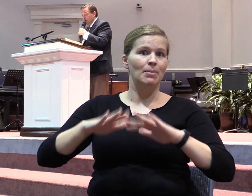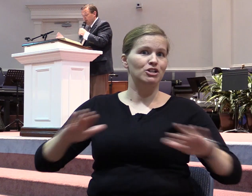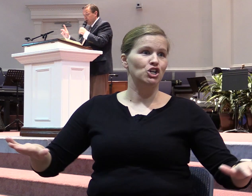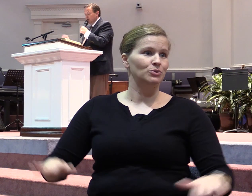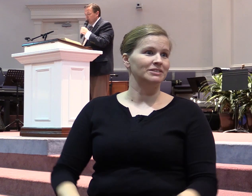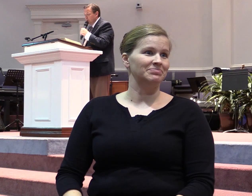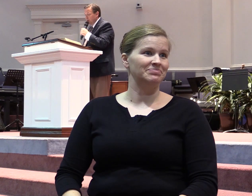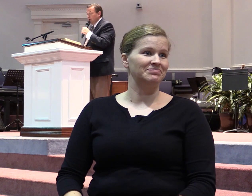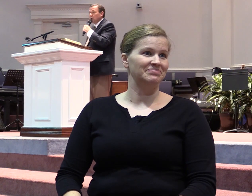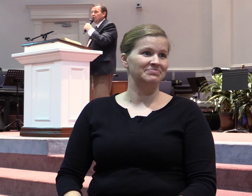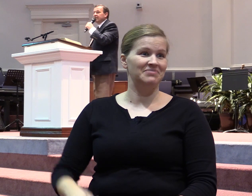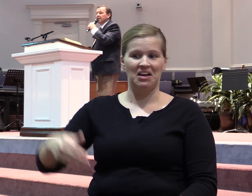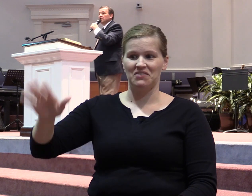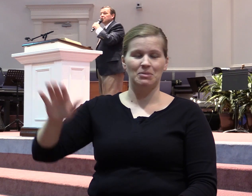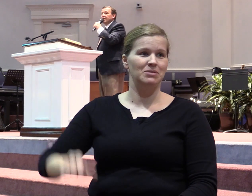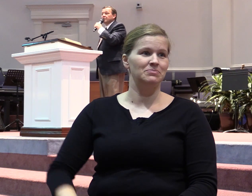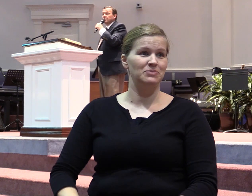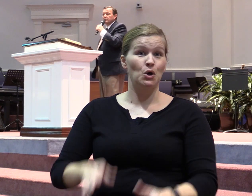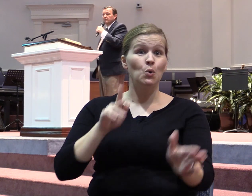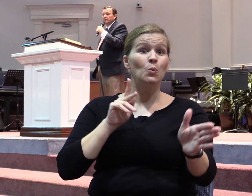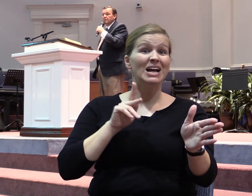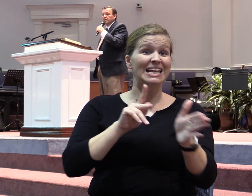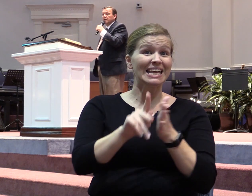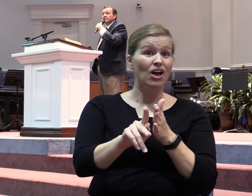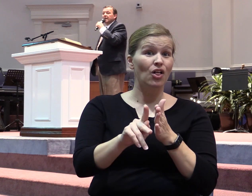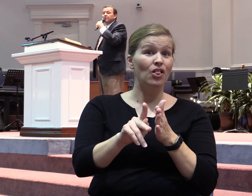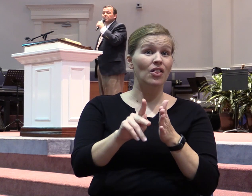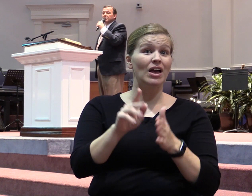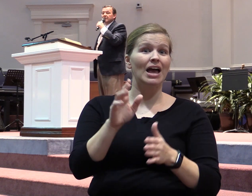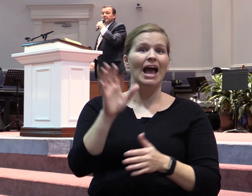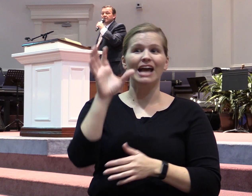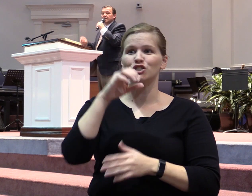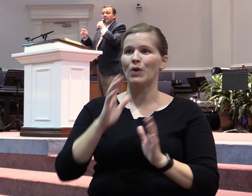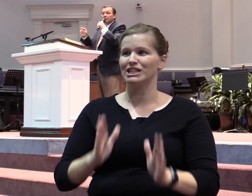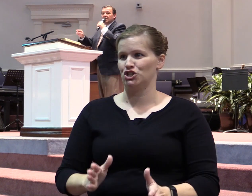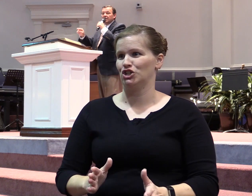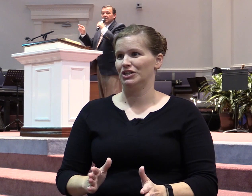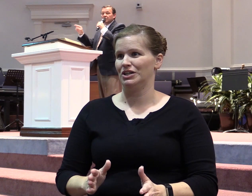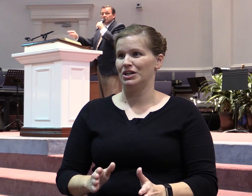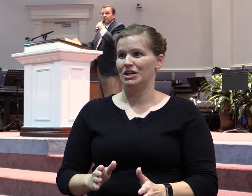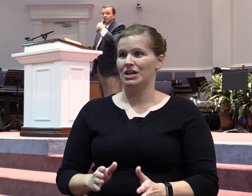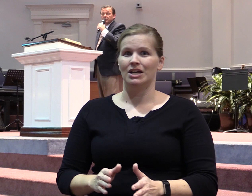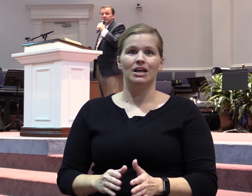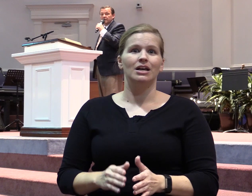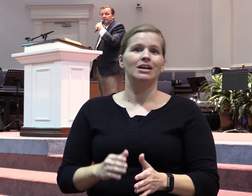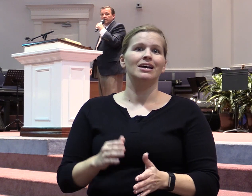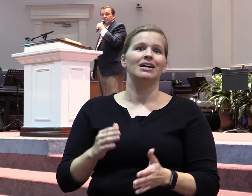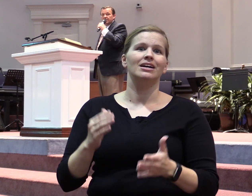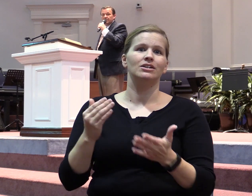Number two, would kill a stranger. Seven percent said they would kill a stranger for $10